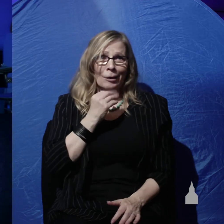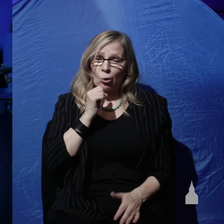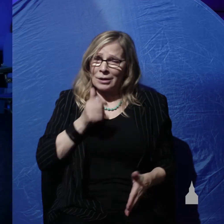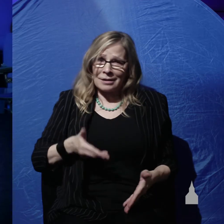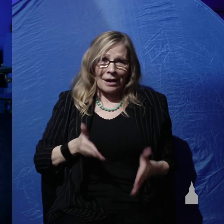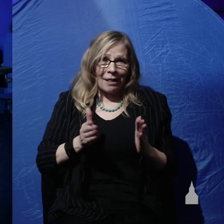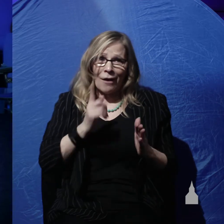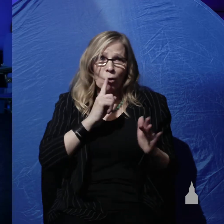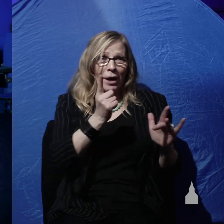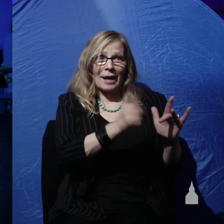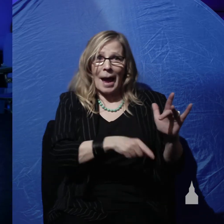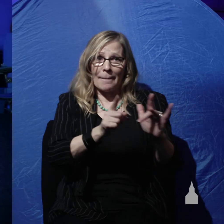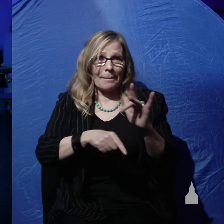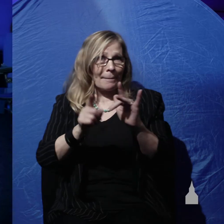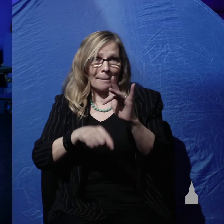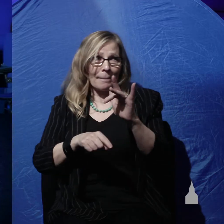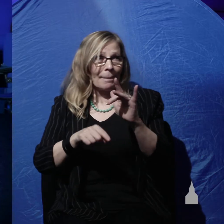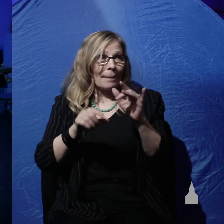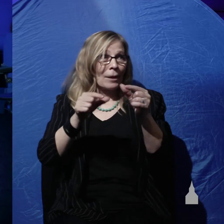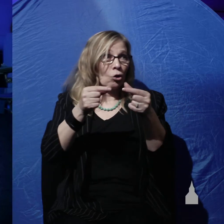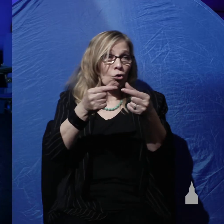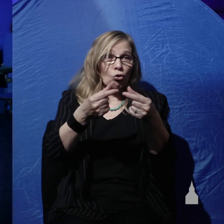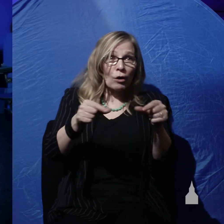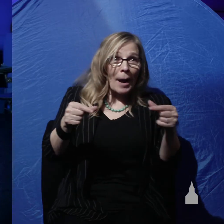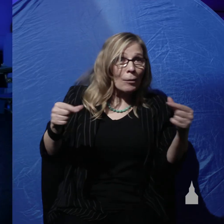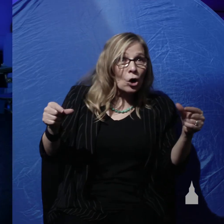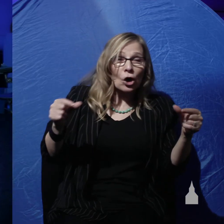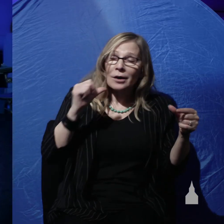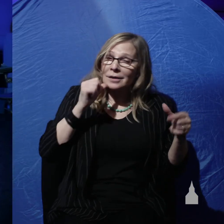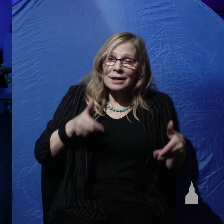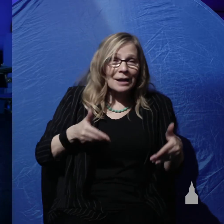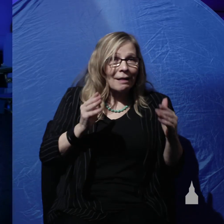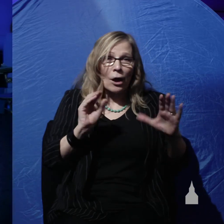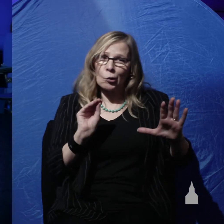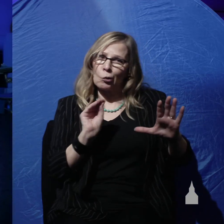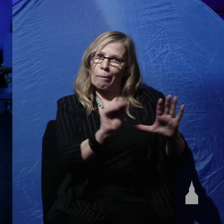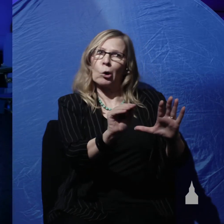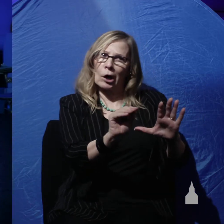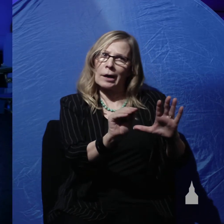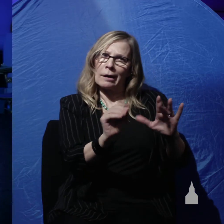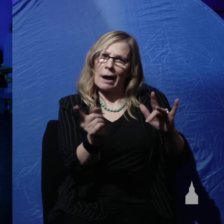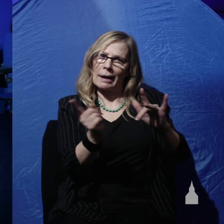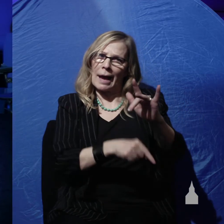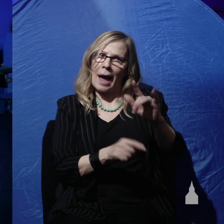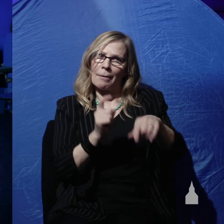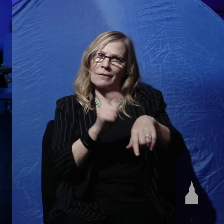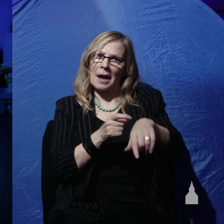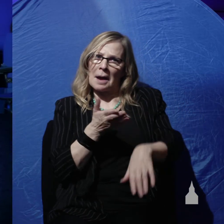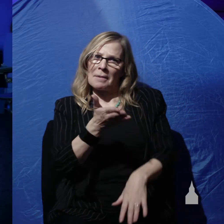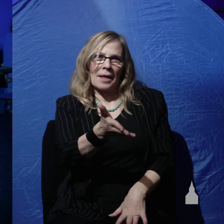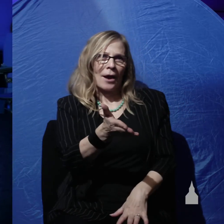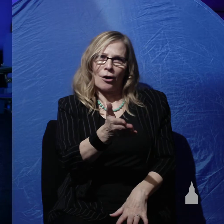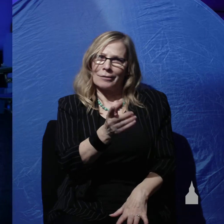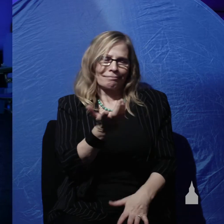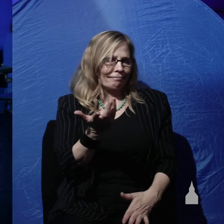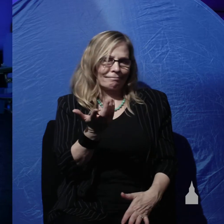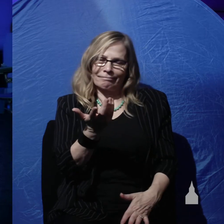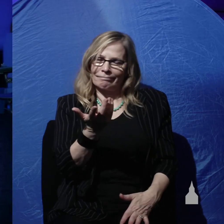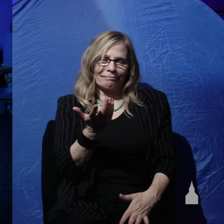those verses. The grammar doesn't allow you to put a gap of time in there. And the